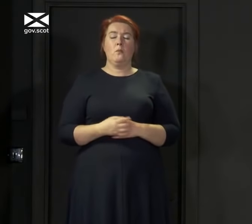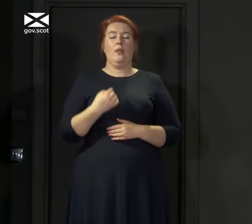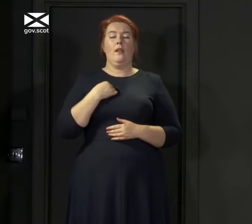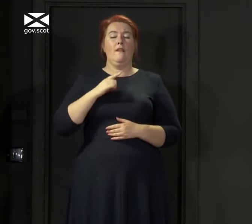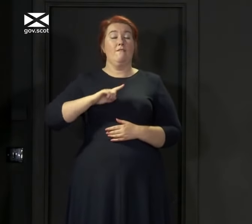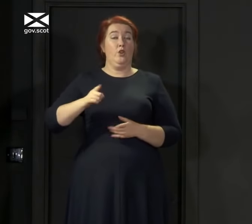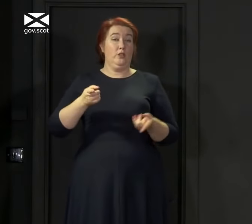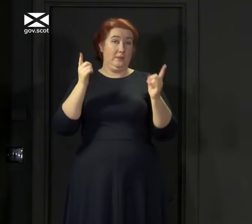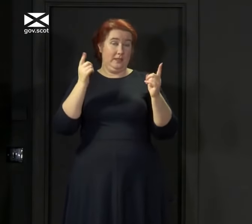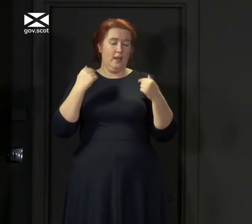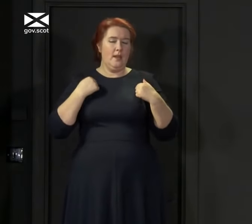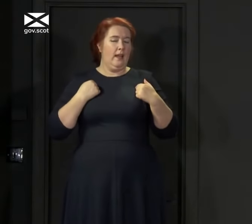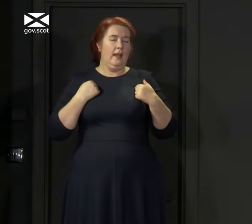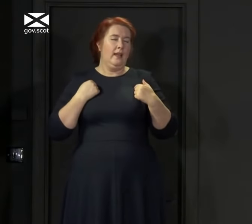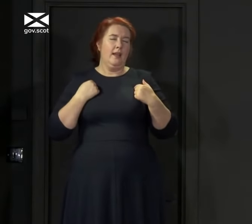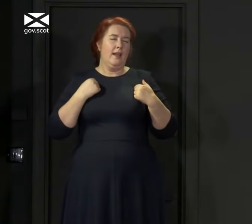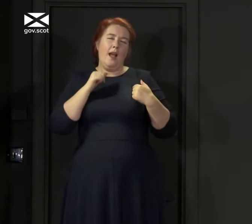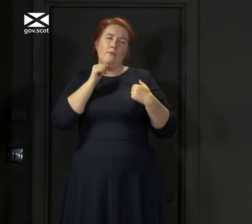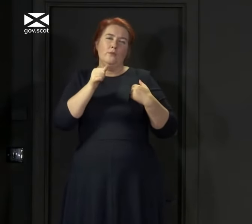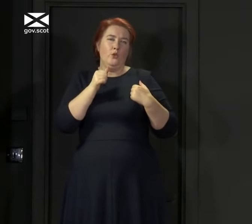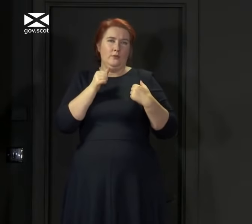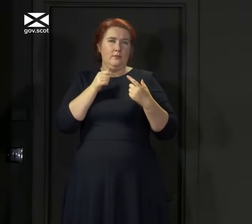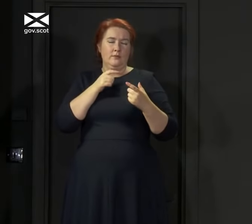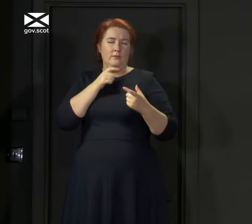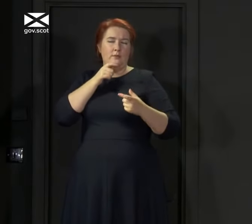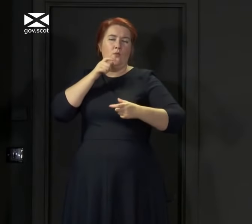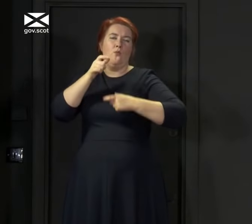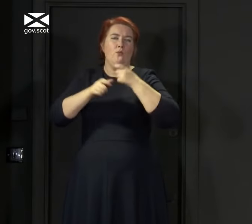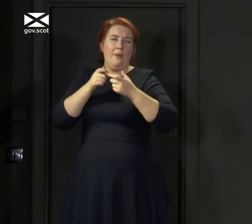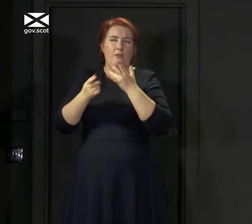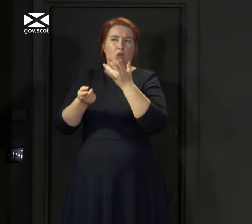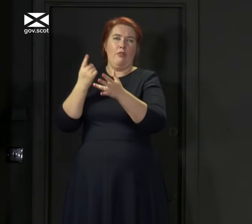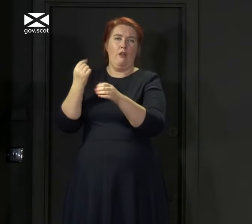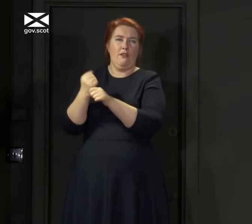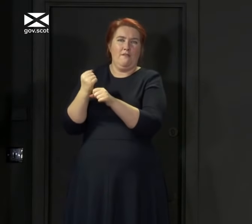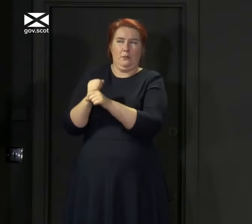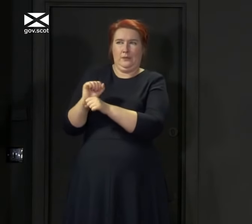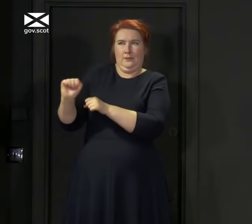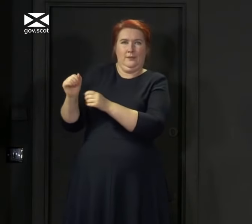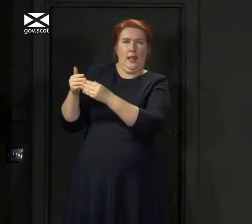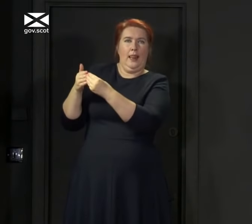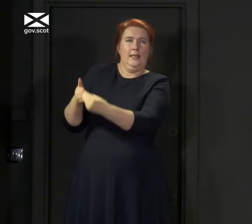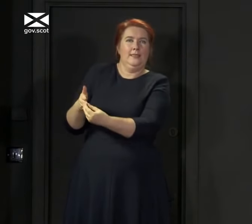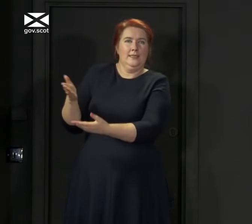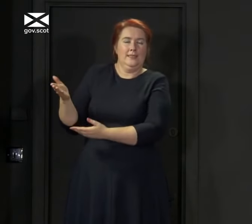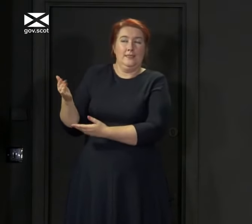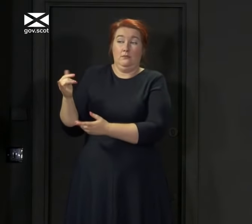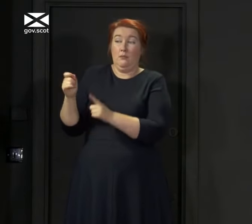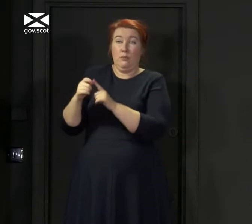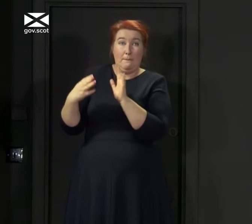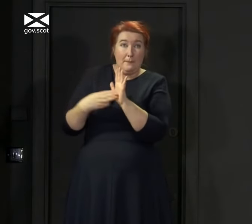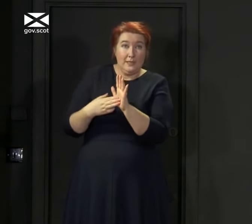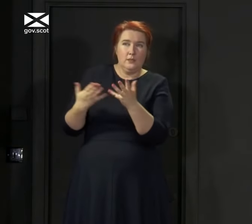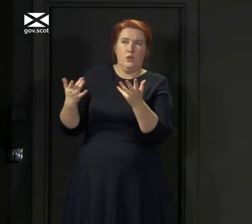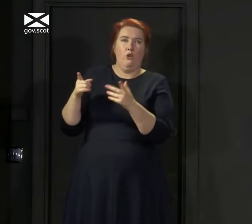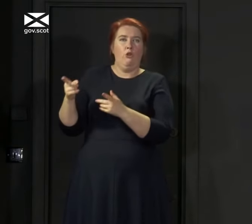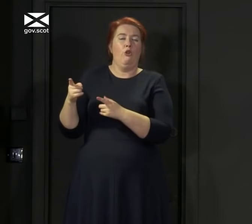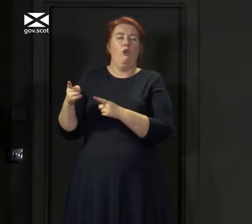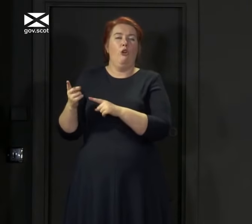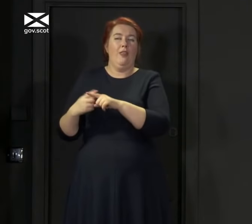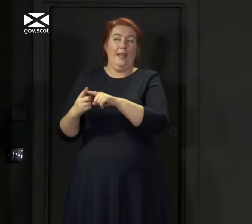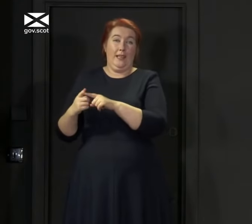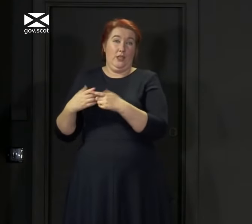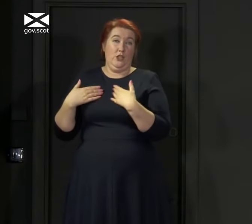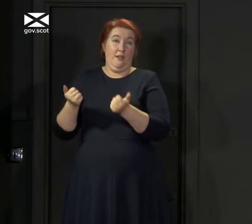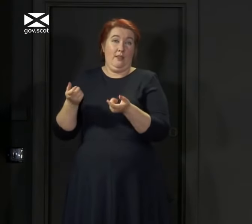comment on other government leaders, whether that's the Prime Minister, or in this case, the English Health